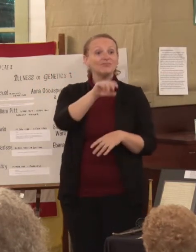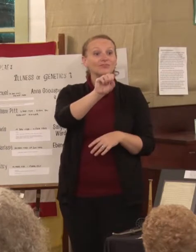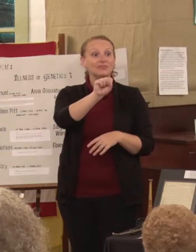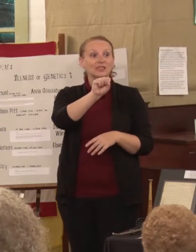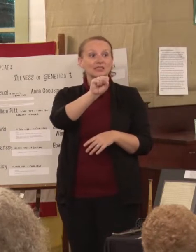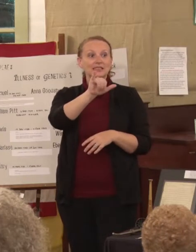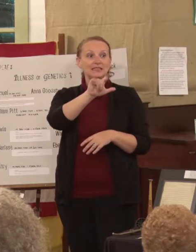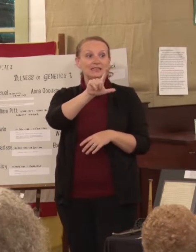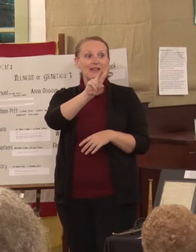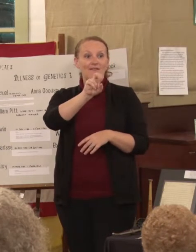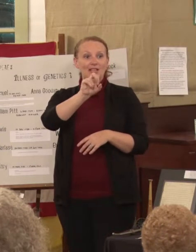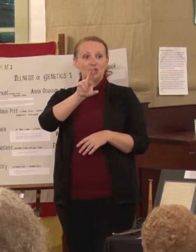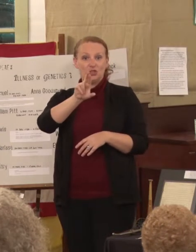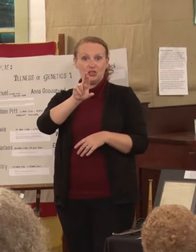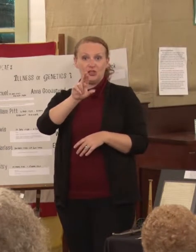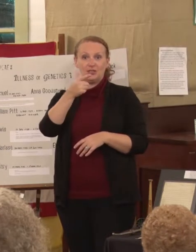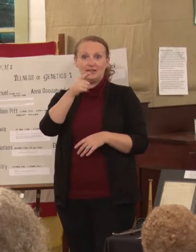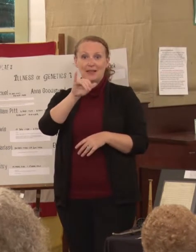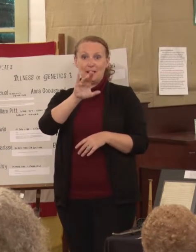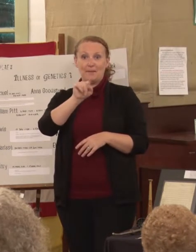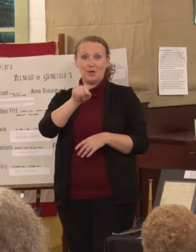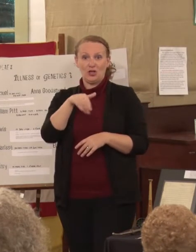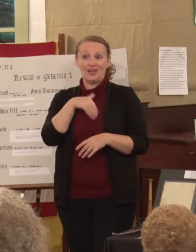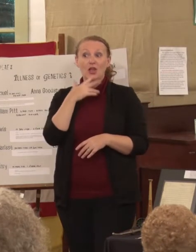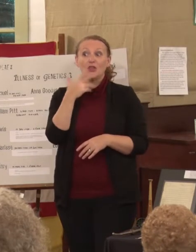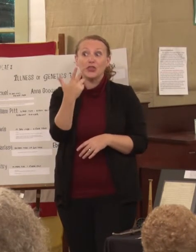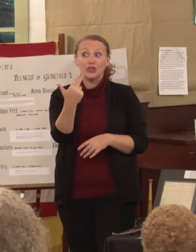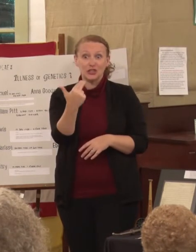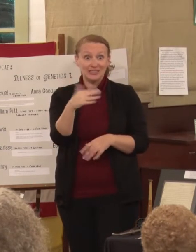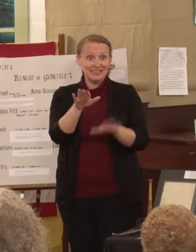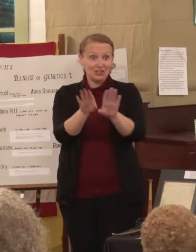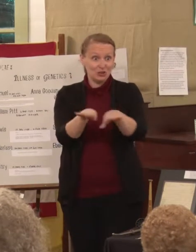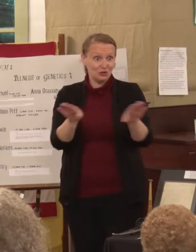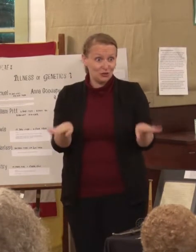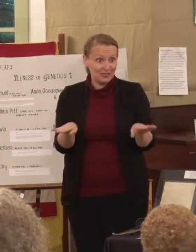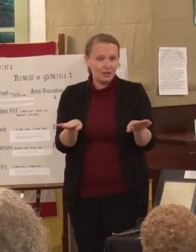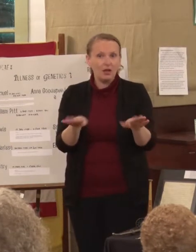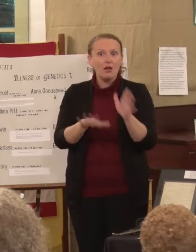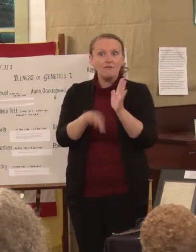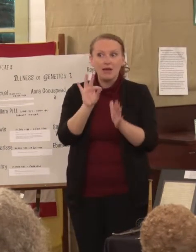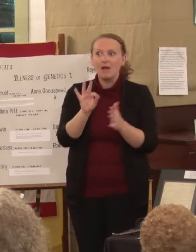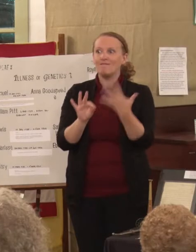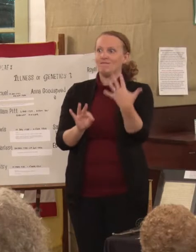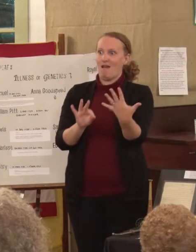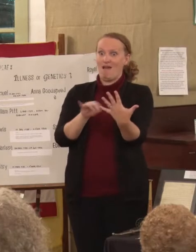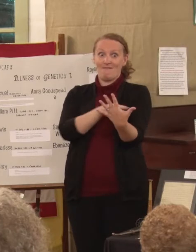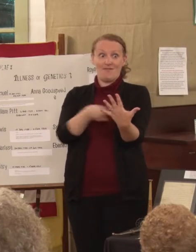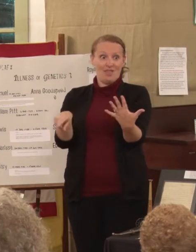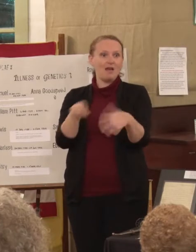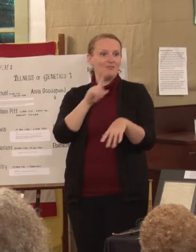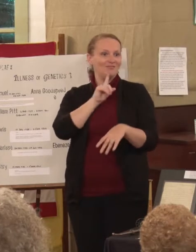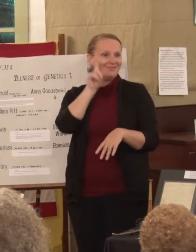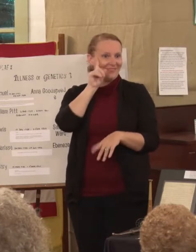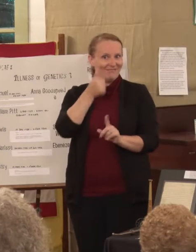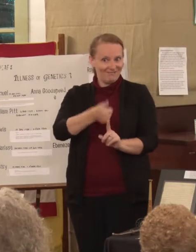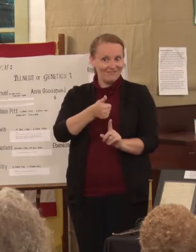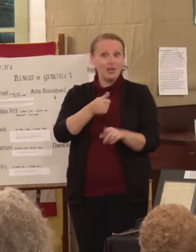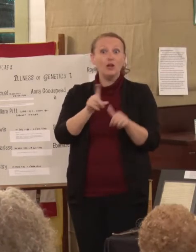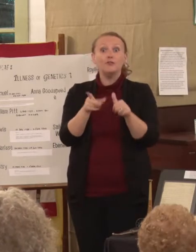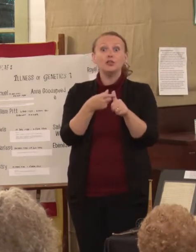that five were deaf. The first one was Samuel. And Samuel apparently became deaf when he was about